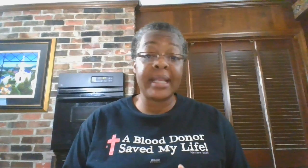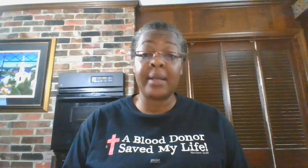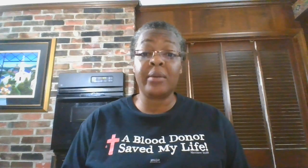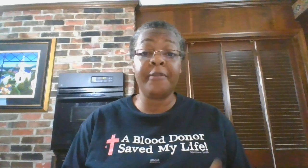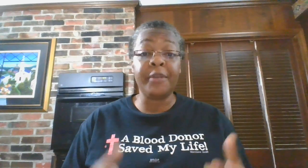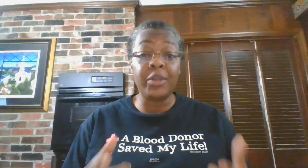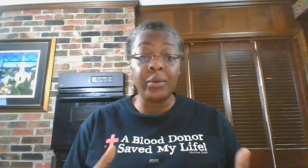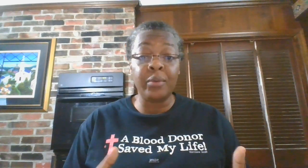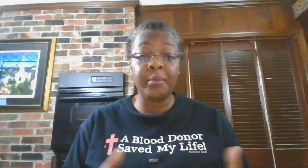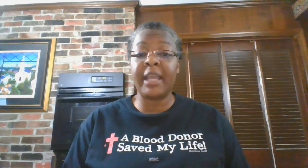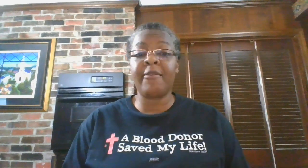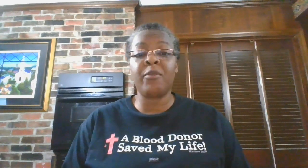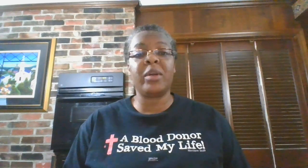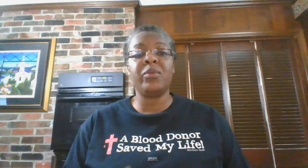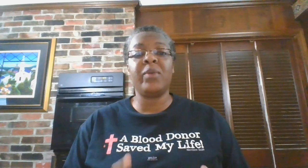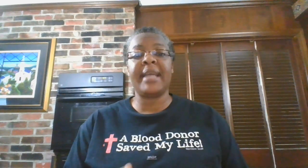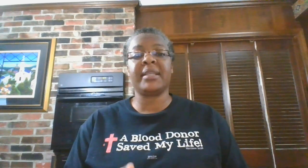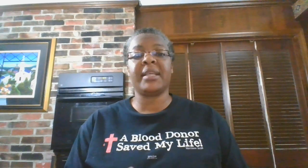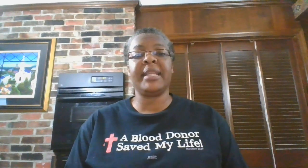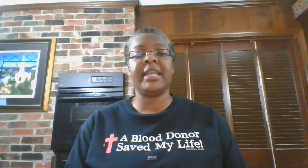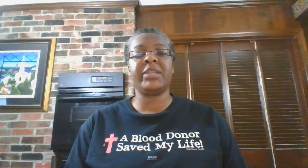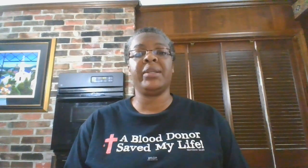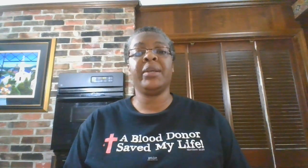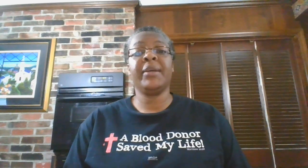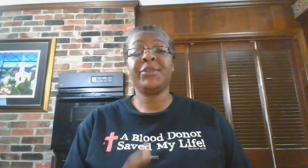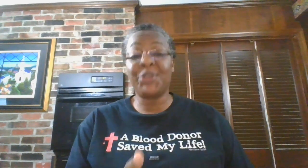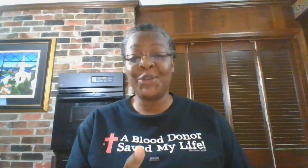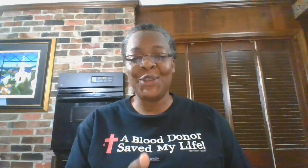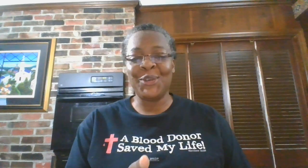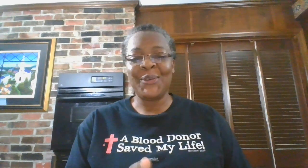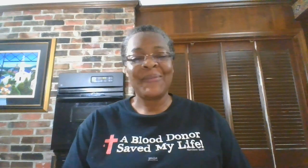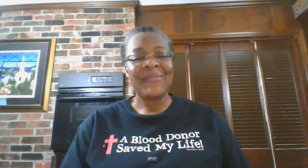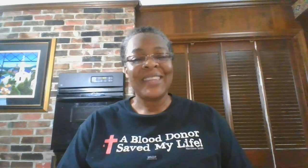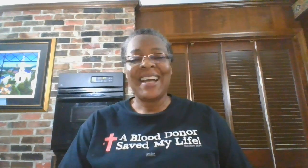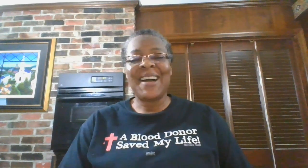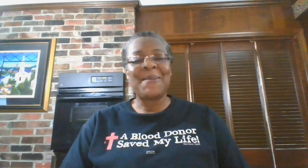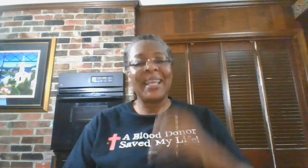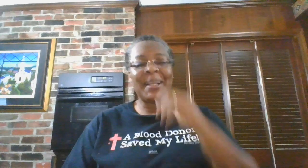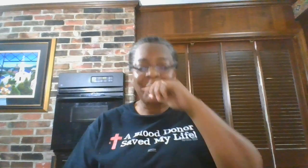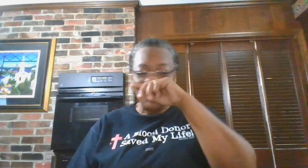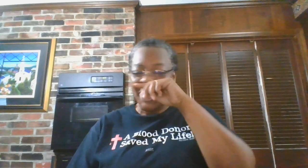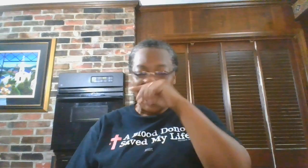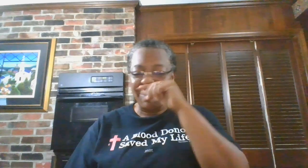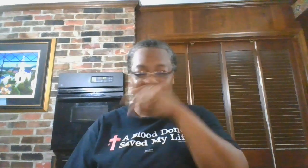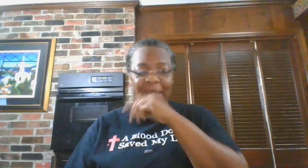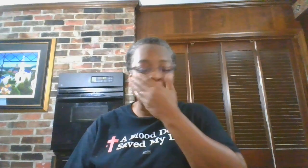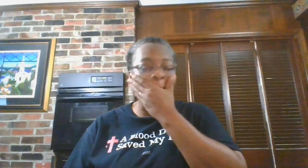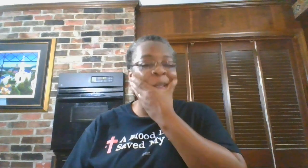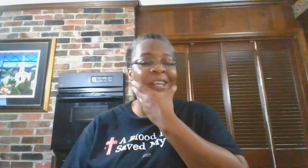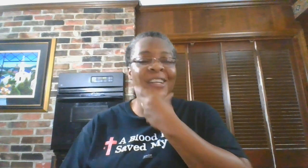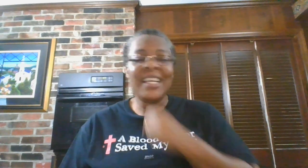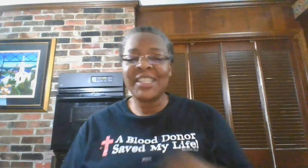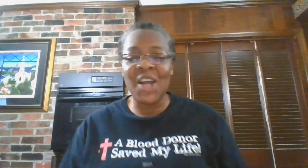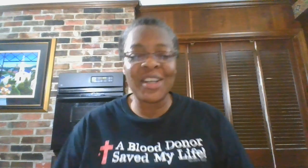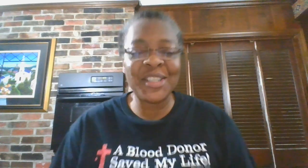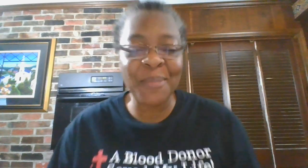not only for you, but everyone who has a connection to you. Oh man, I'm so glad to be back on here talking to my